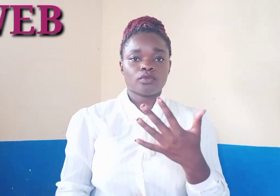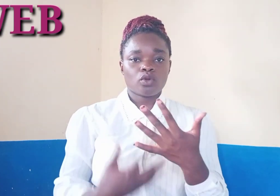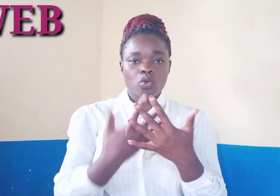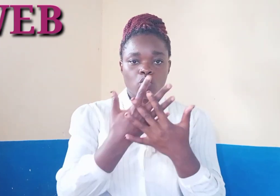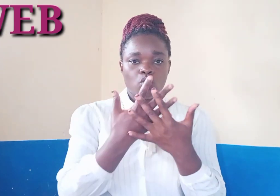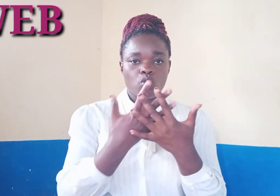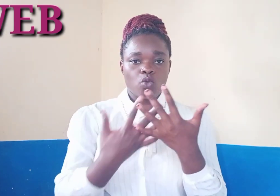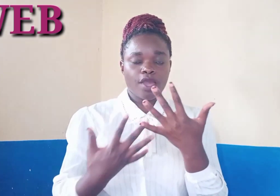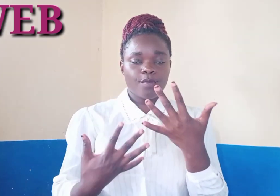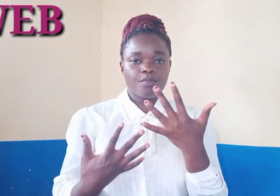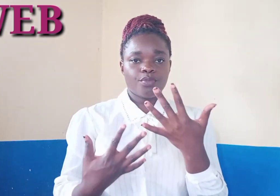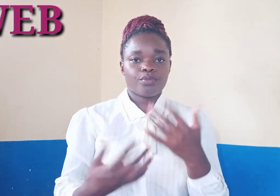wave